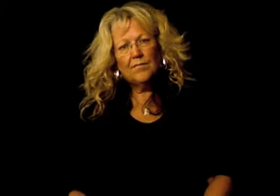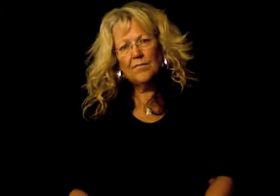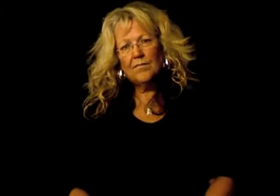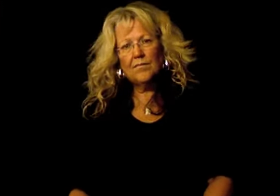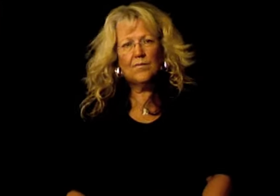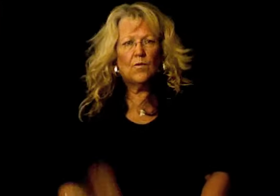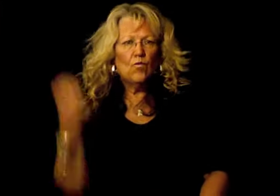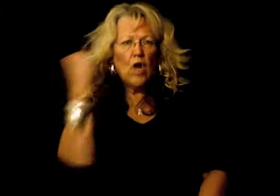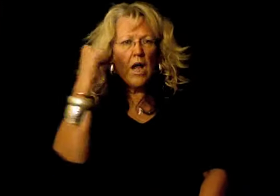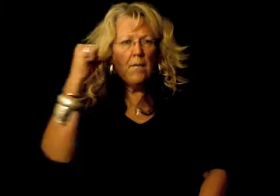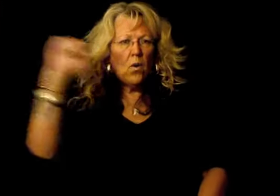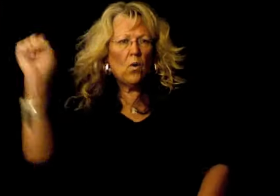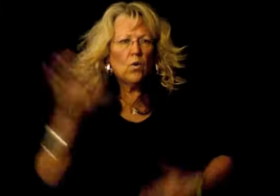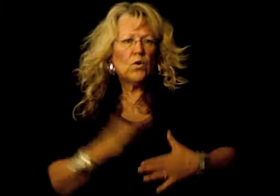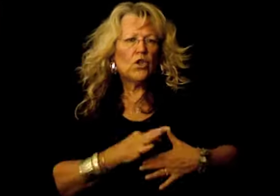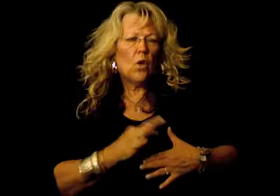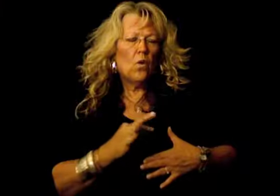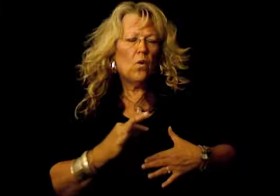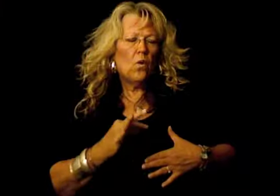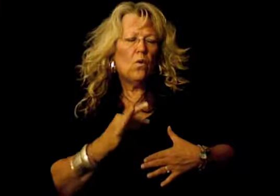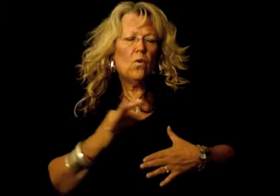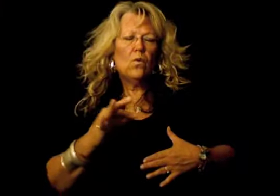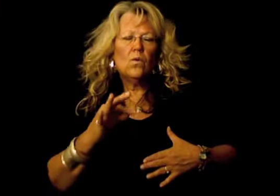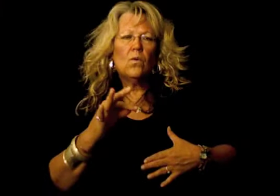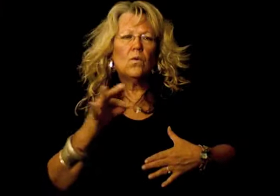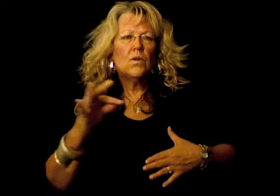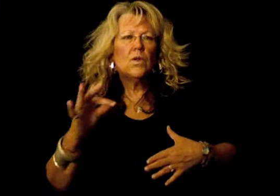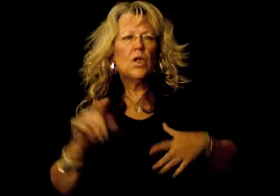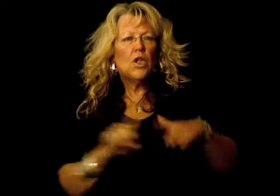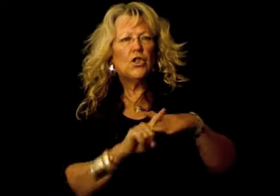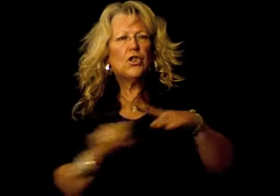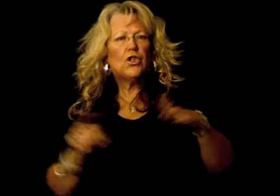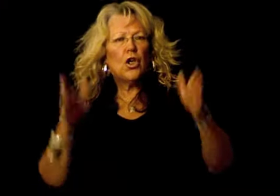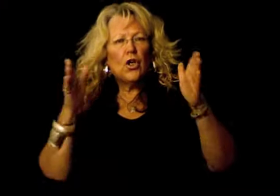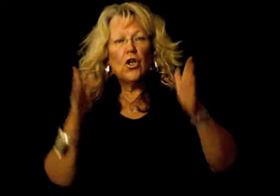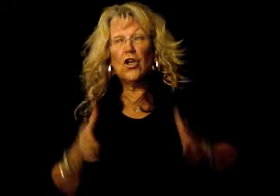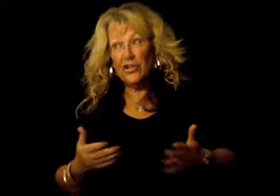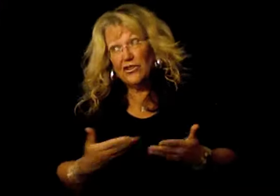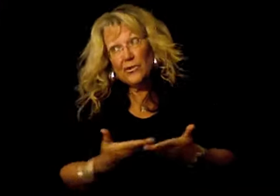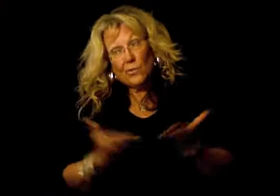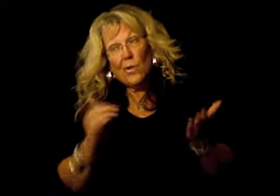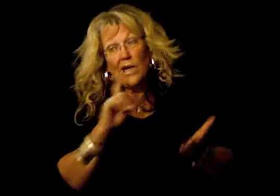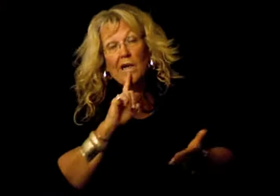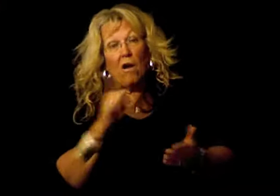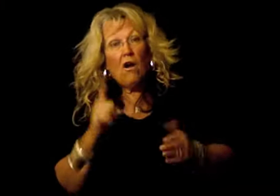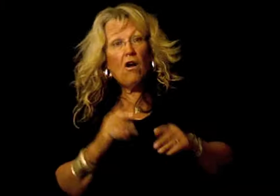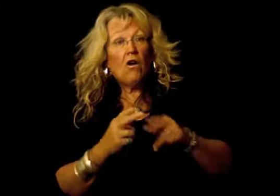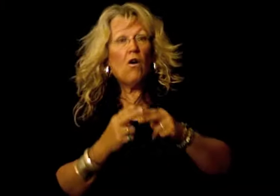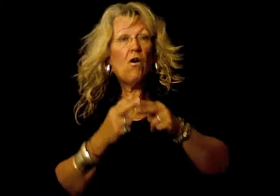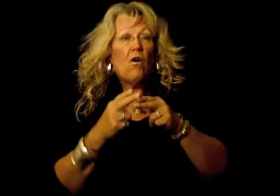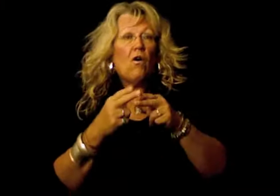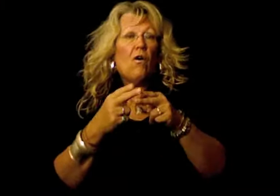Rebel of souls, disasters we are called